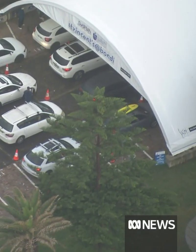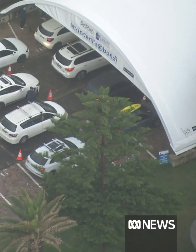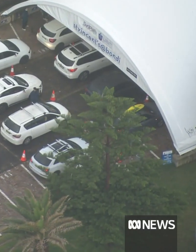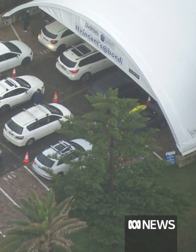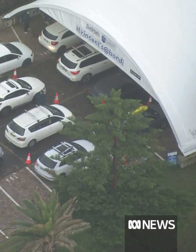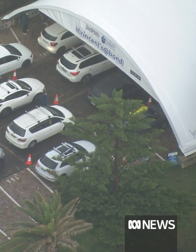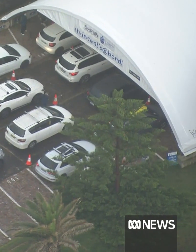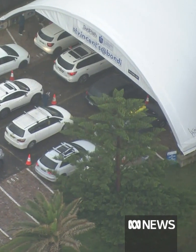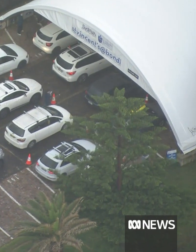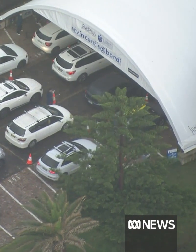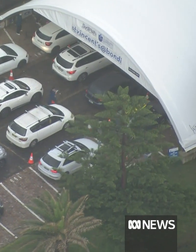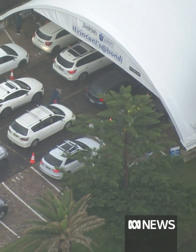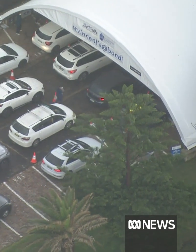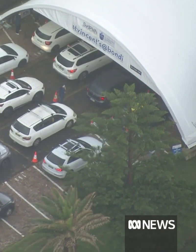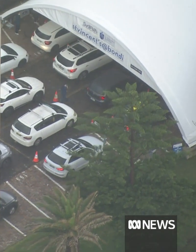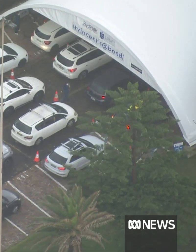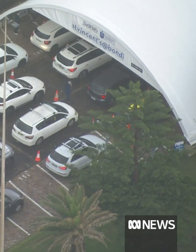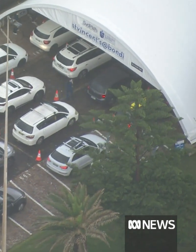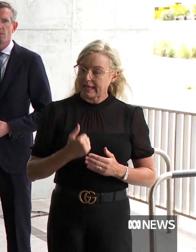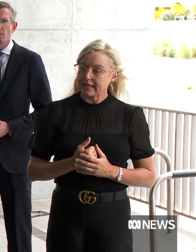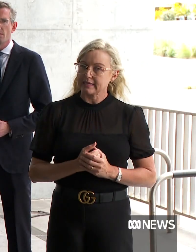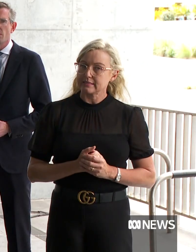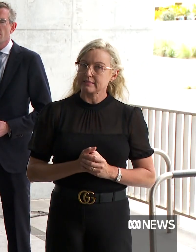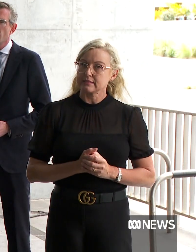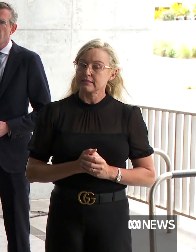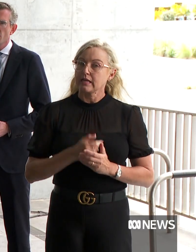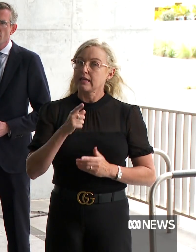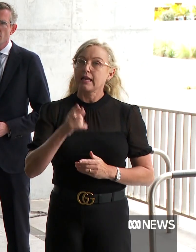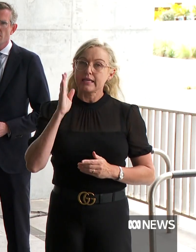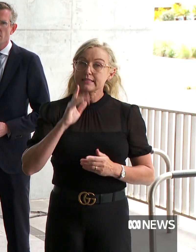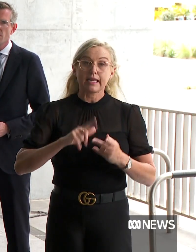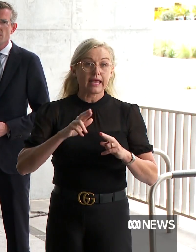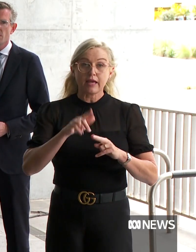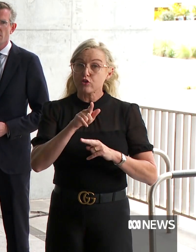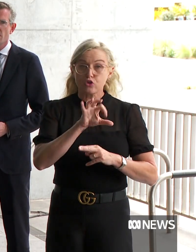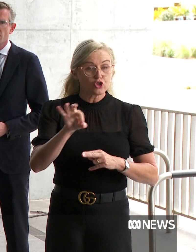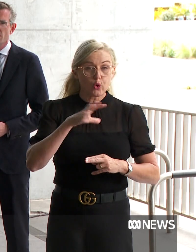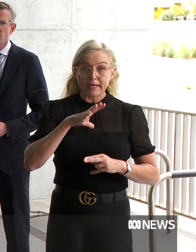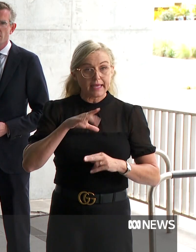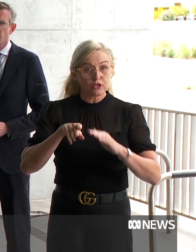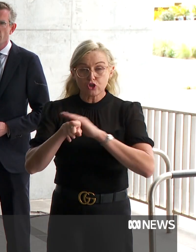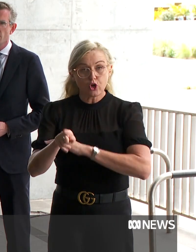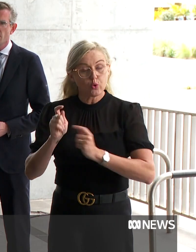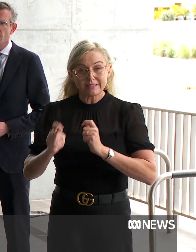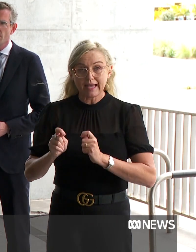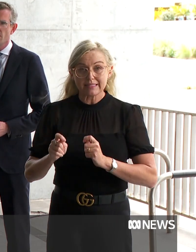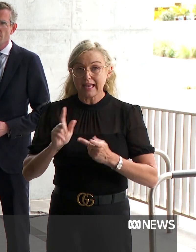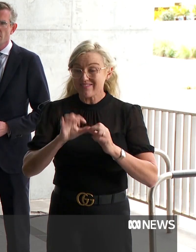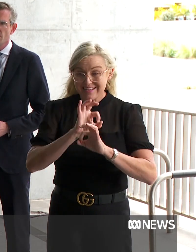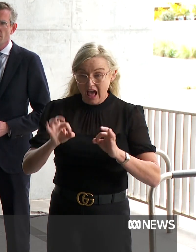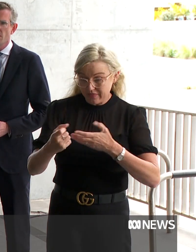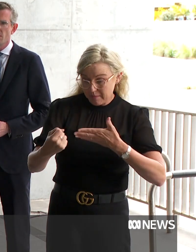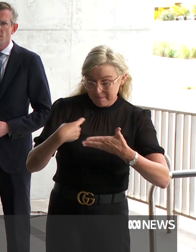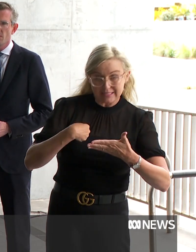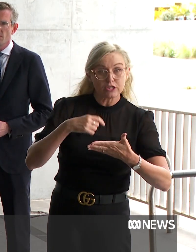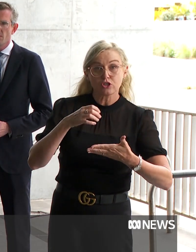PCR test unless absolutely necessary. If you don't need to go, if you haven't got symptoms or you haven't received a message telling